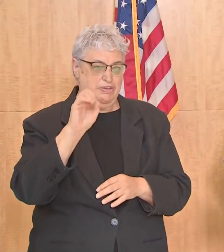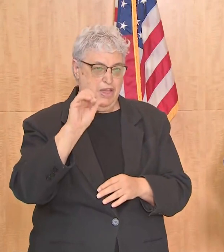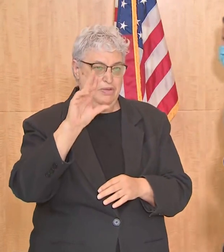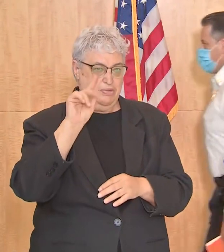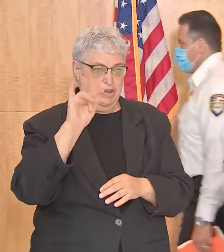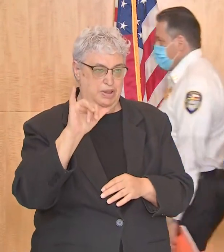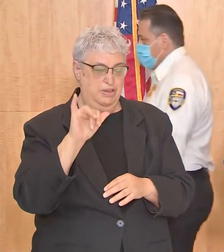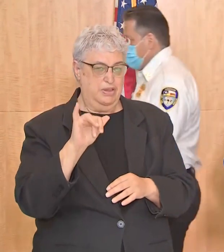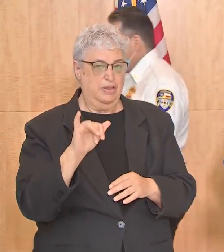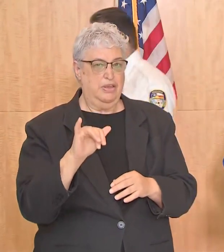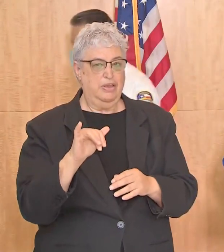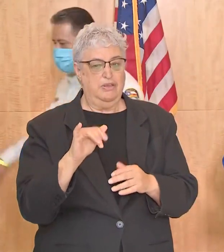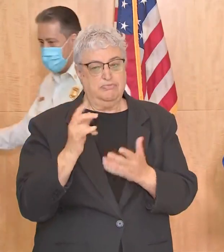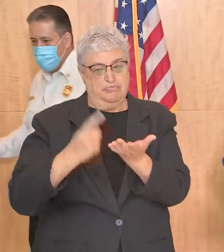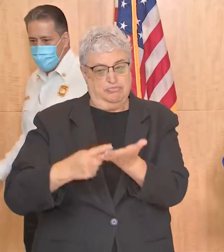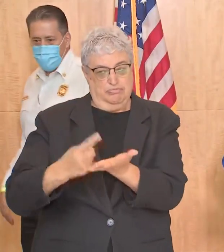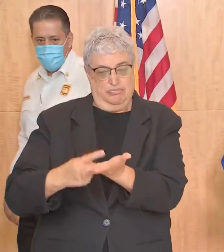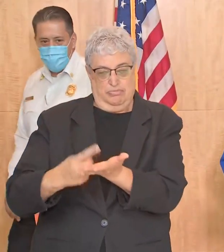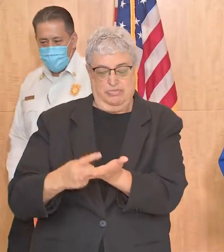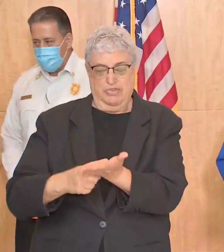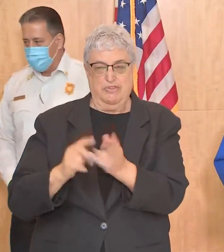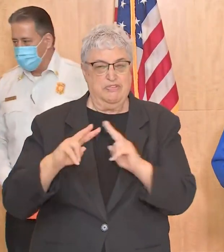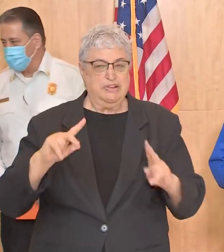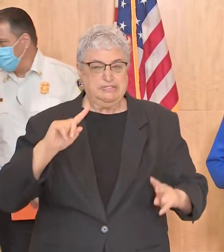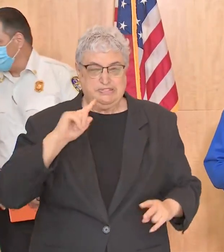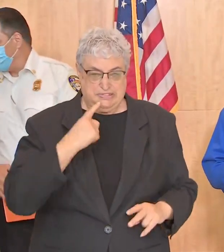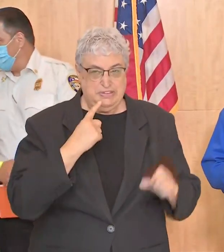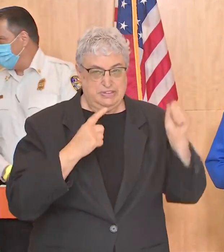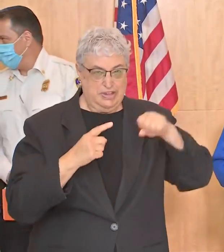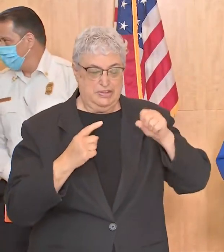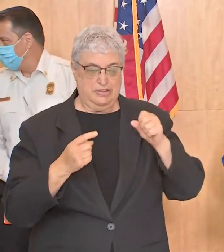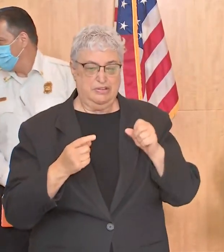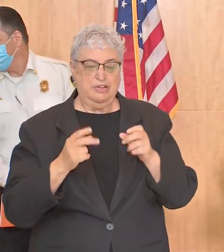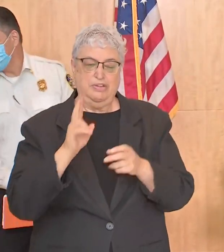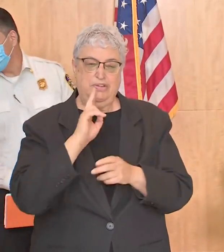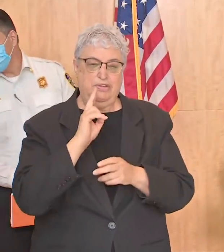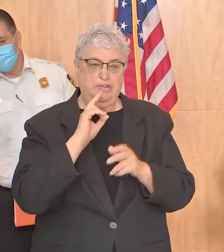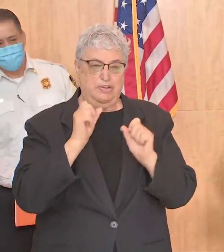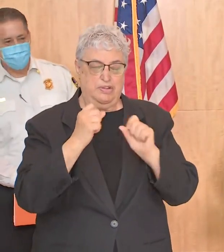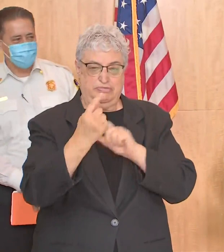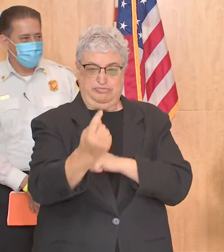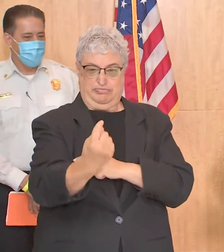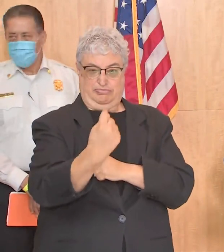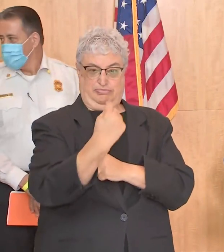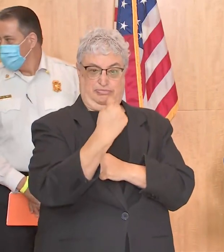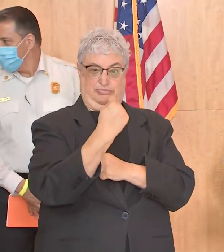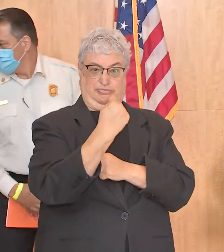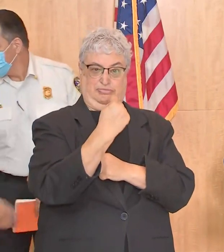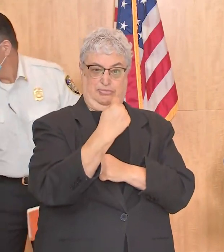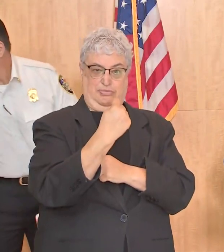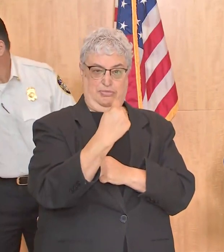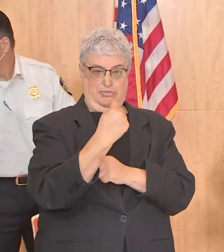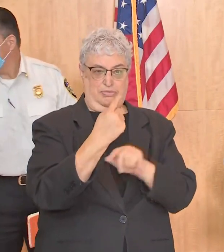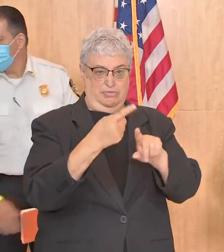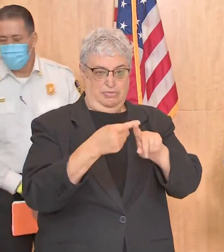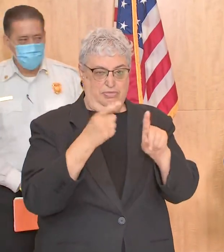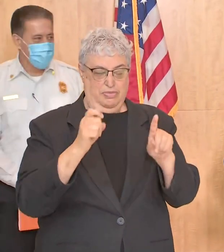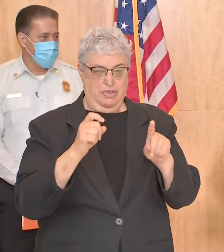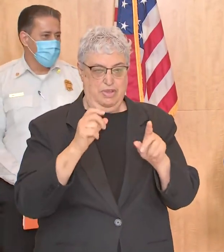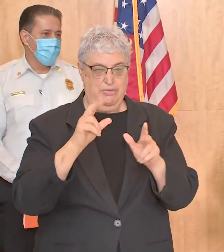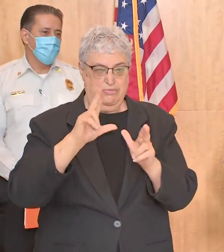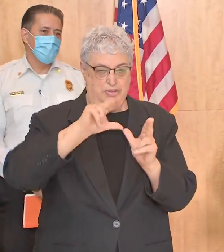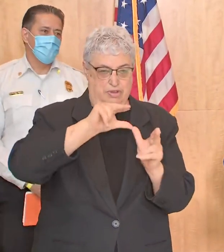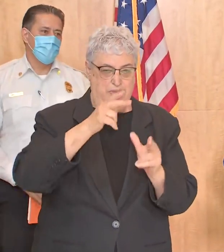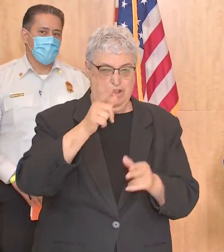is still a very serious storm and the concern that Houston could be a direct hit from hurricane